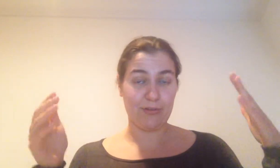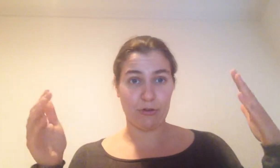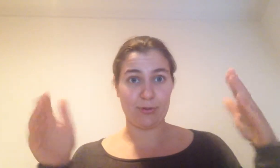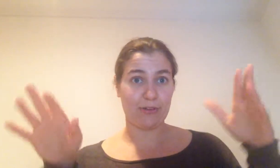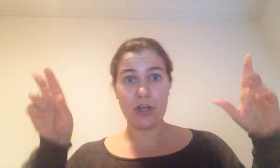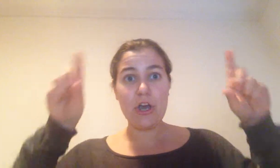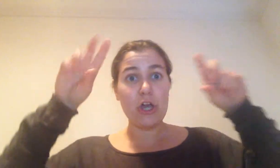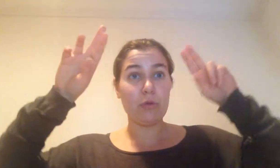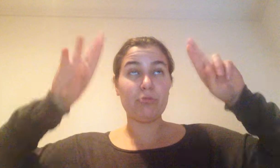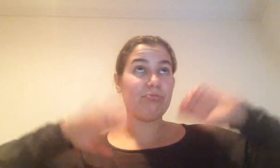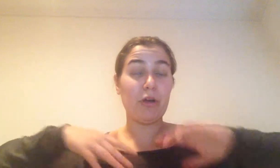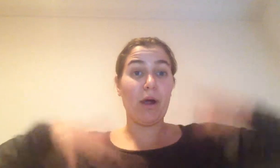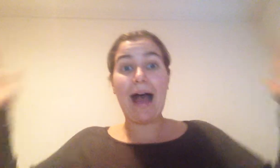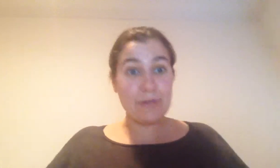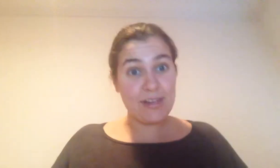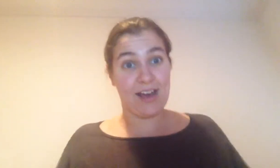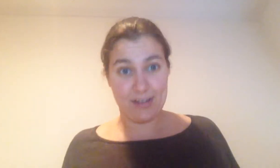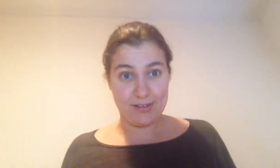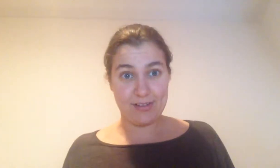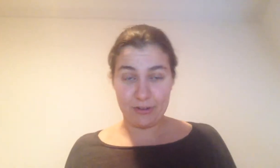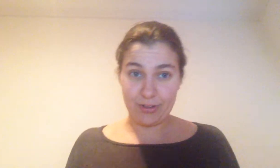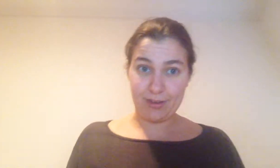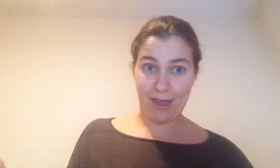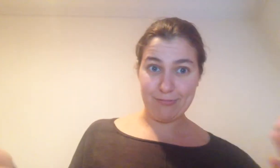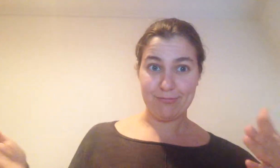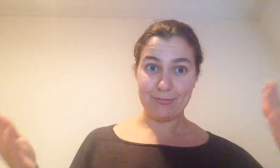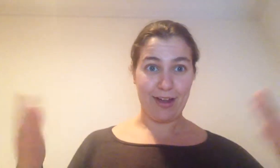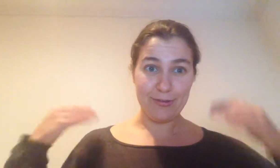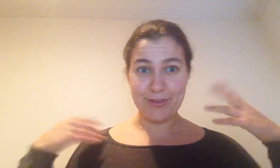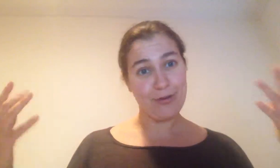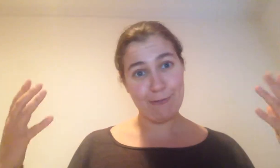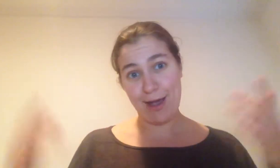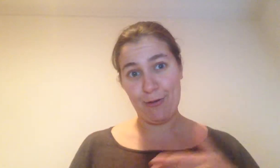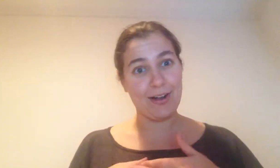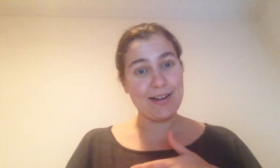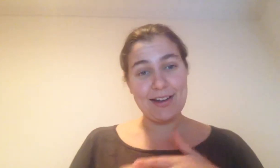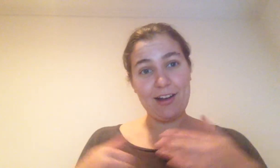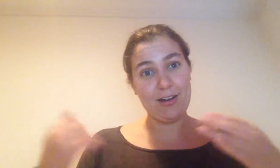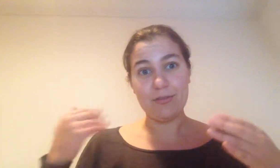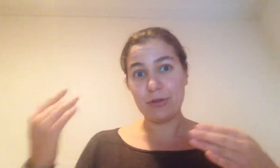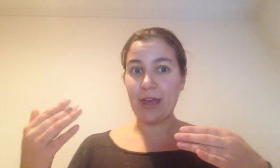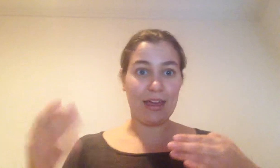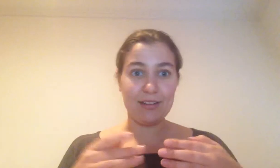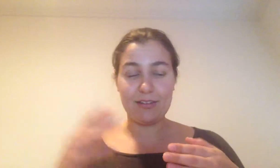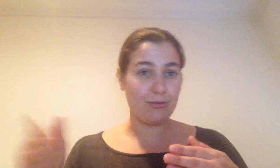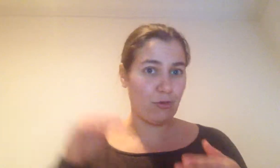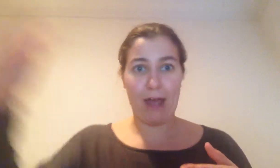individuals, whatever, who are outside, essentially, the game, right? Who don't have power, who can't drive